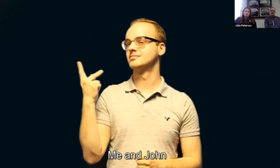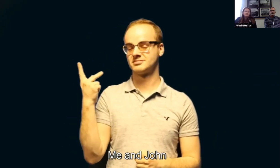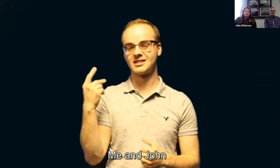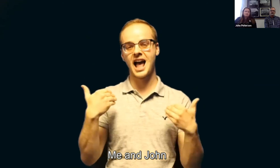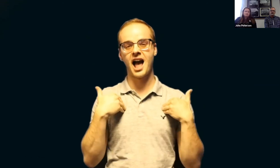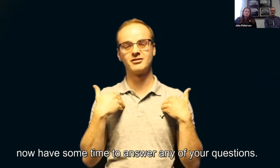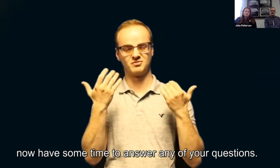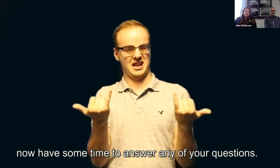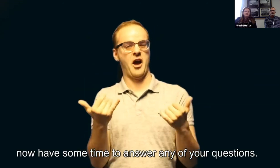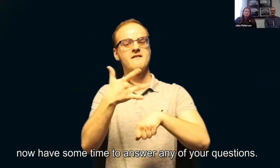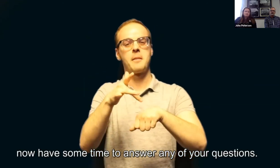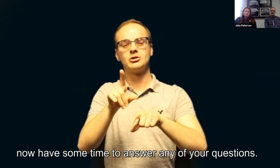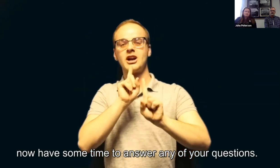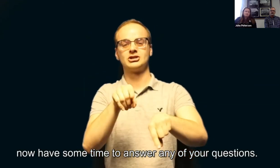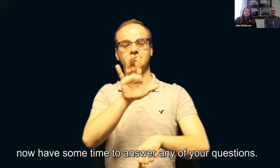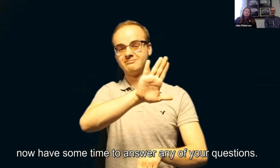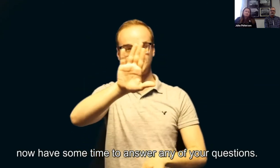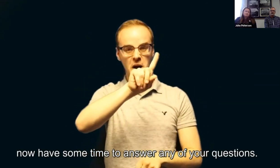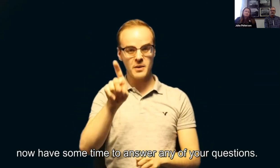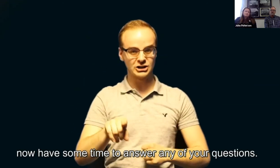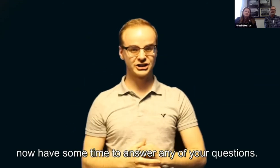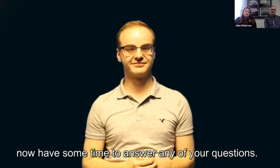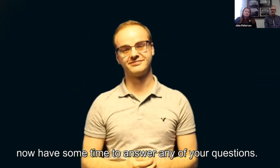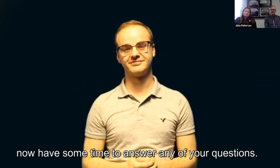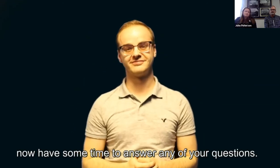Me and John now have some time to answer any of your questions.